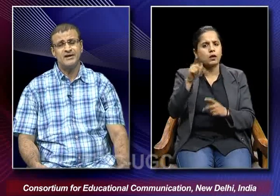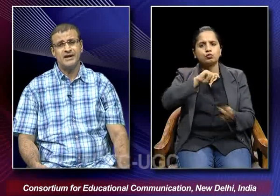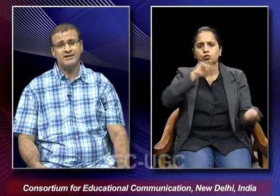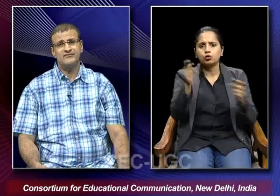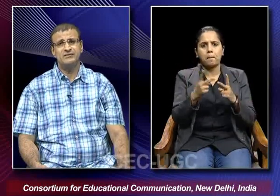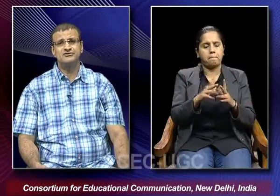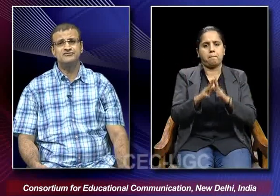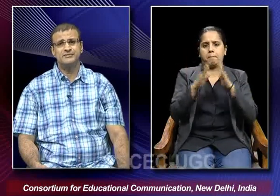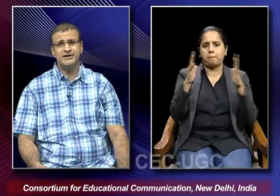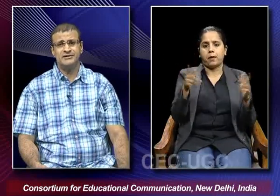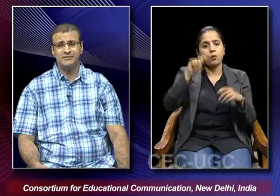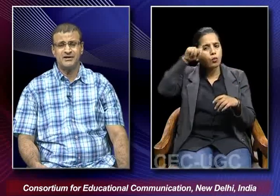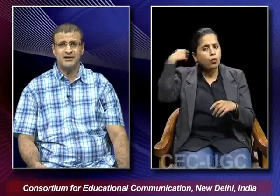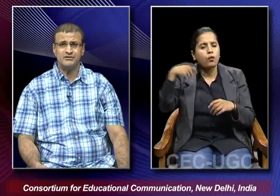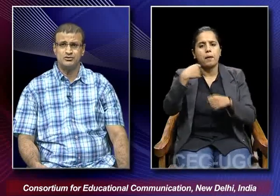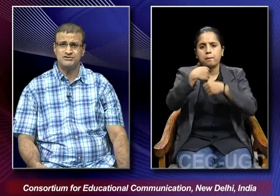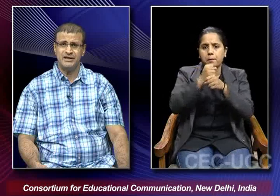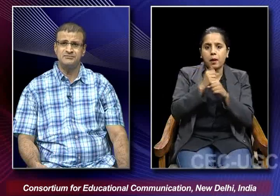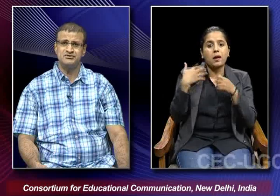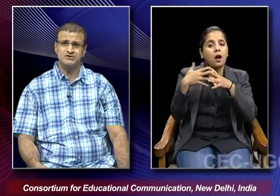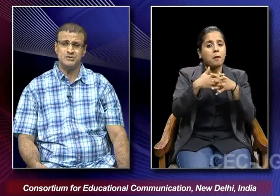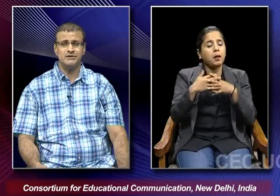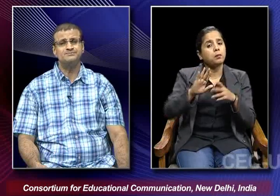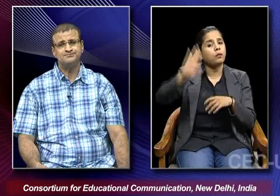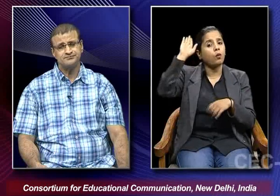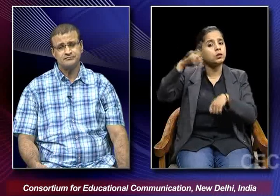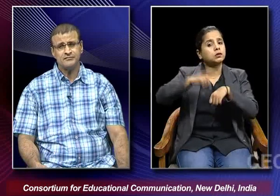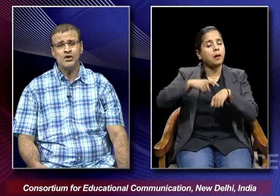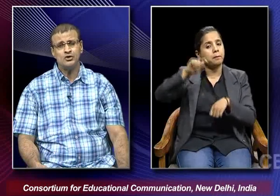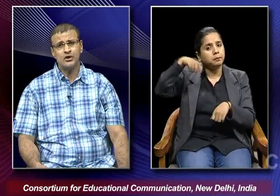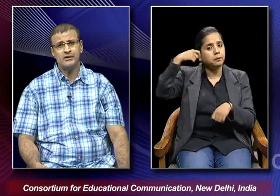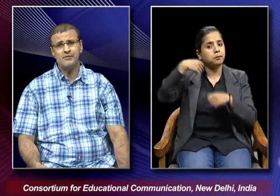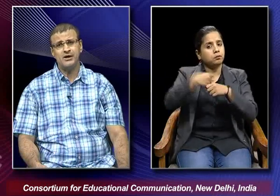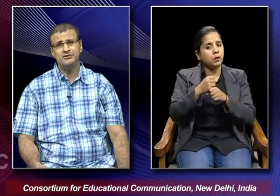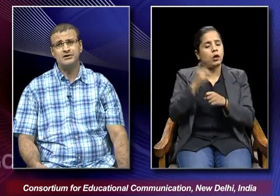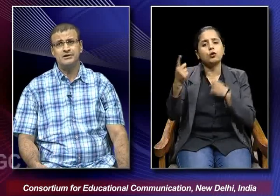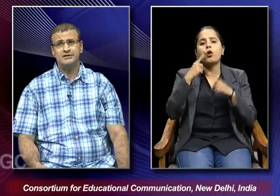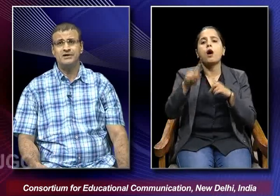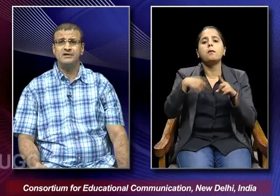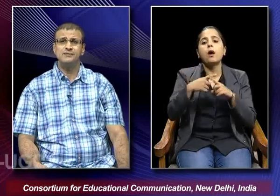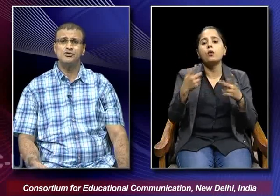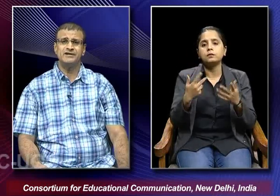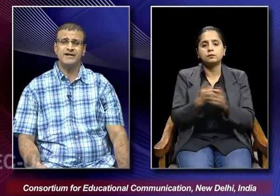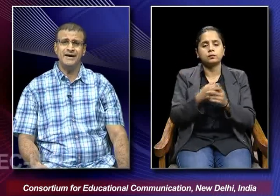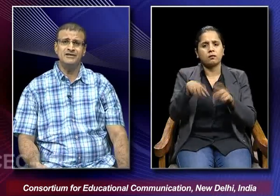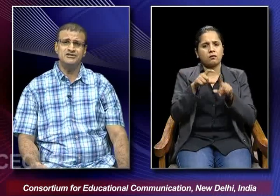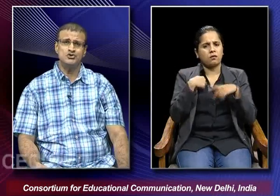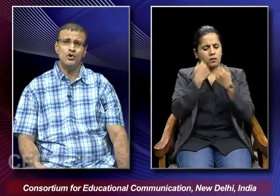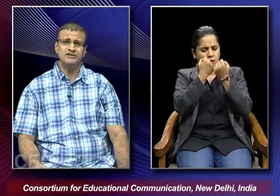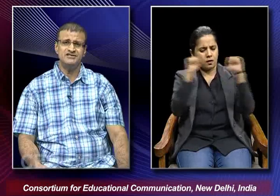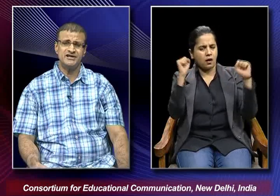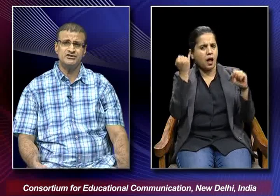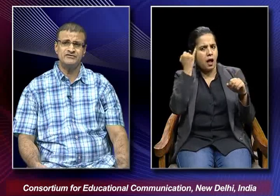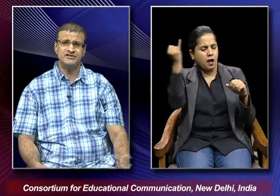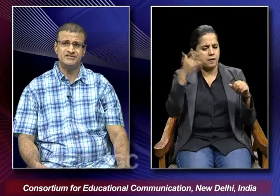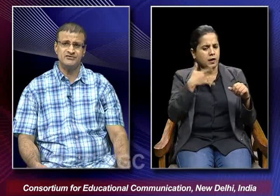and the films which were made in America in those times which were talking about the democratic ideals. All